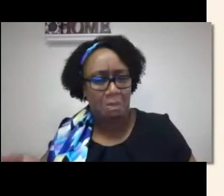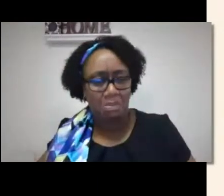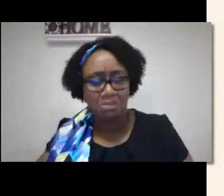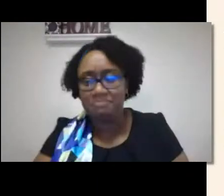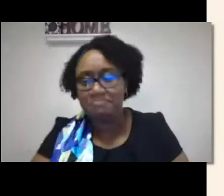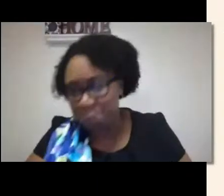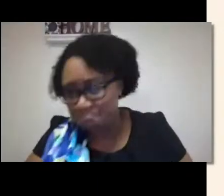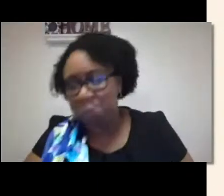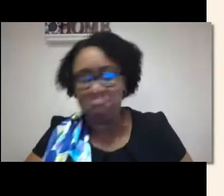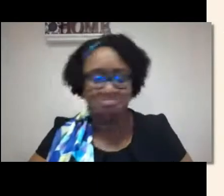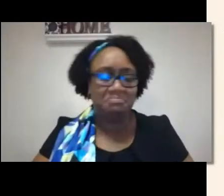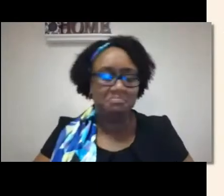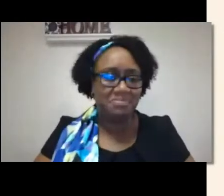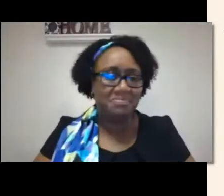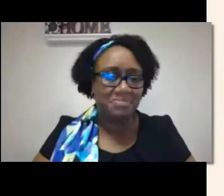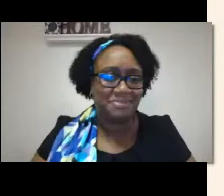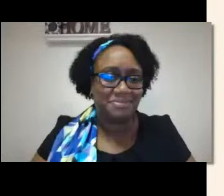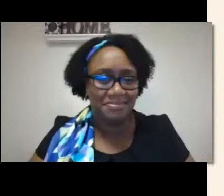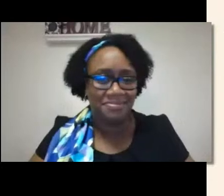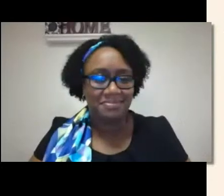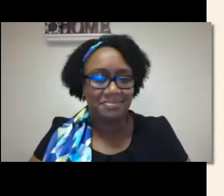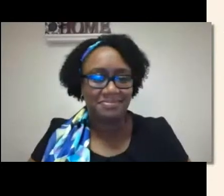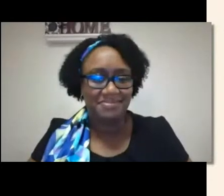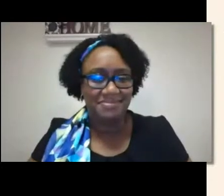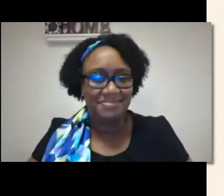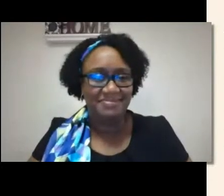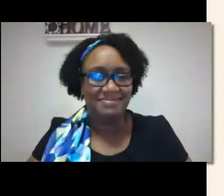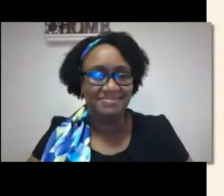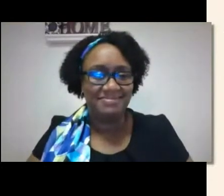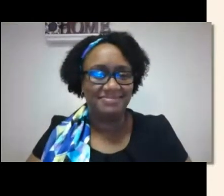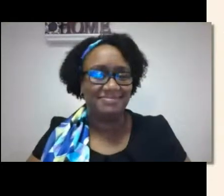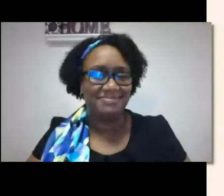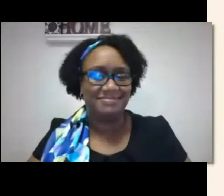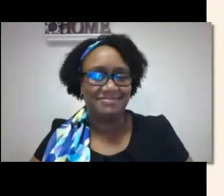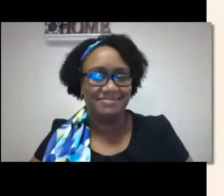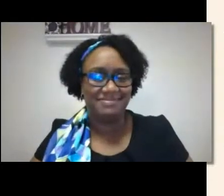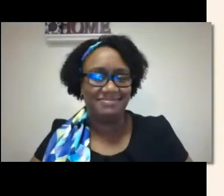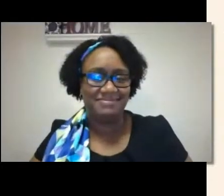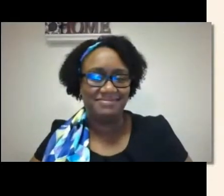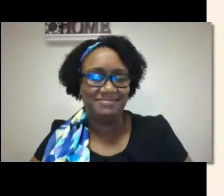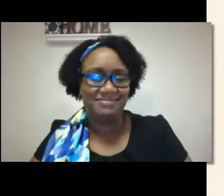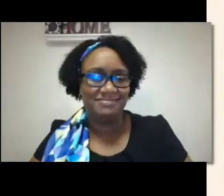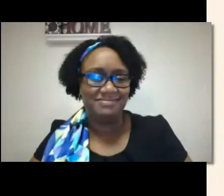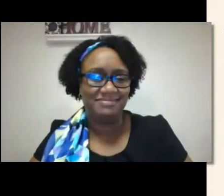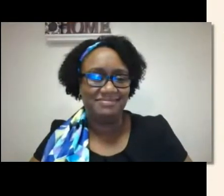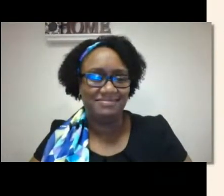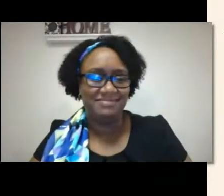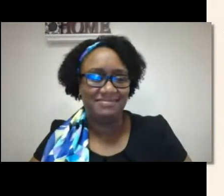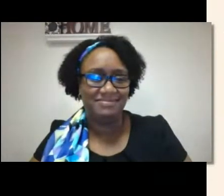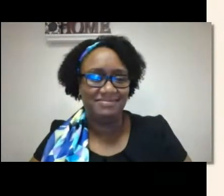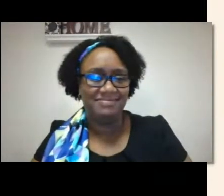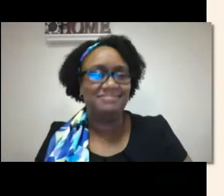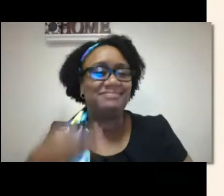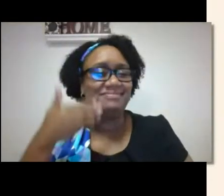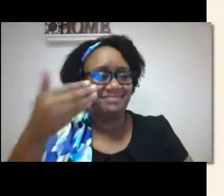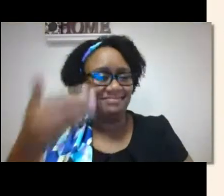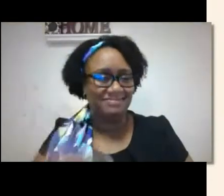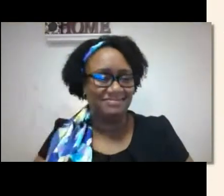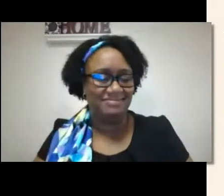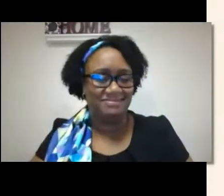audiologist? How could you expect them to make those educational or language recommendations?